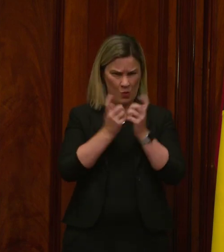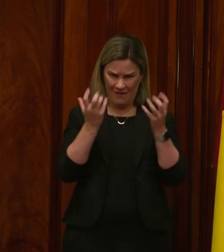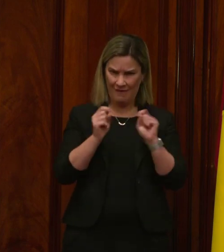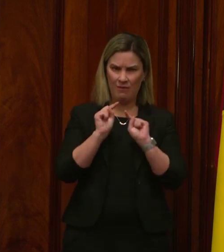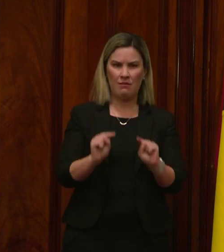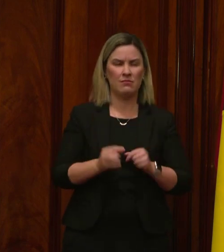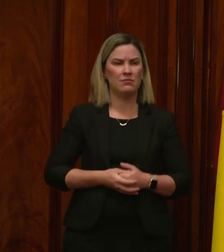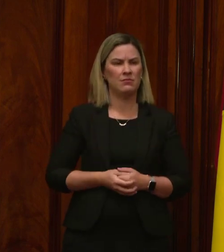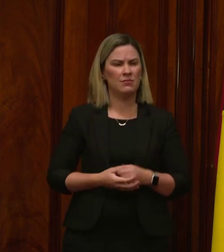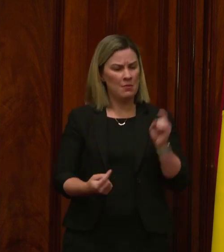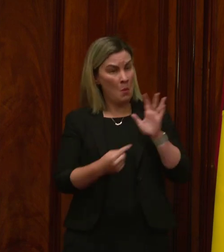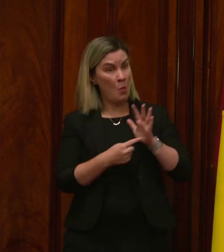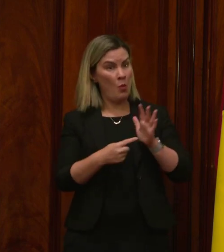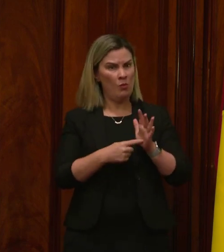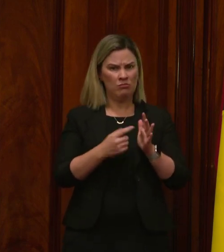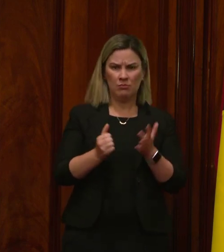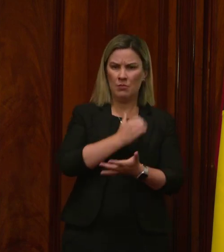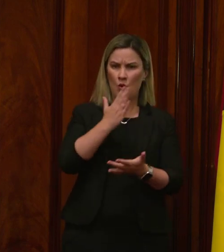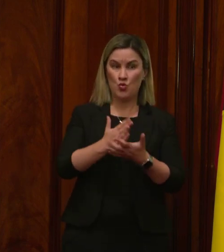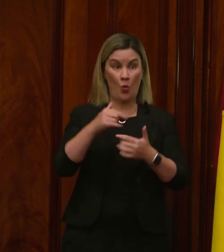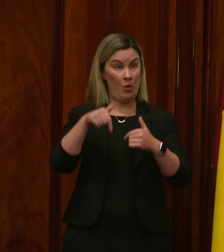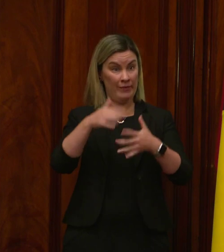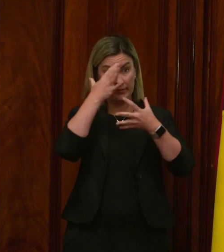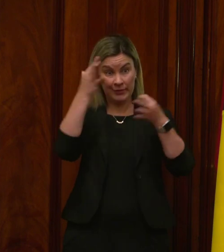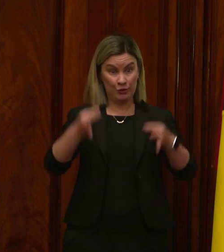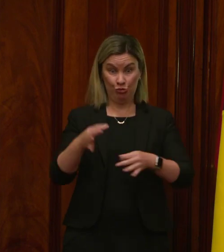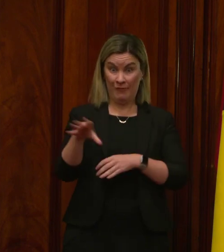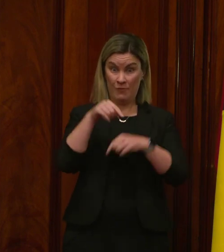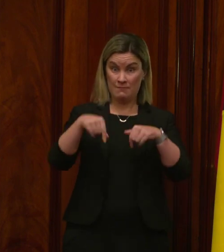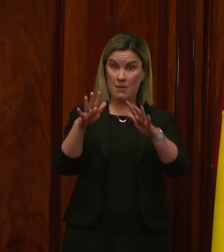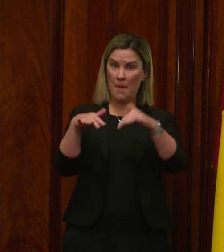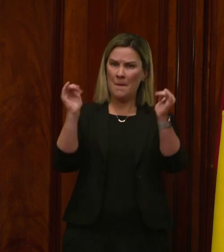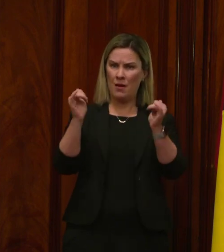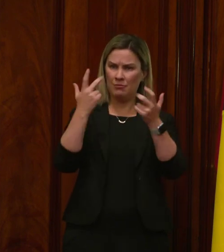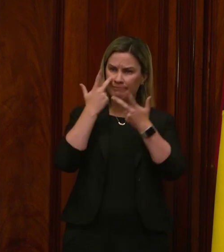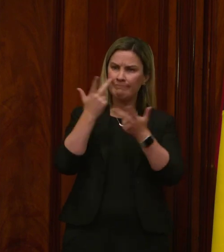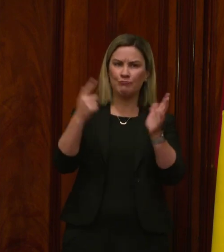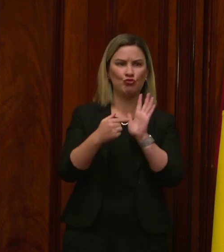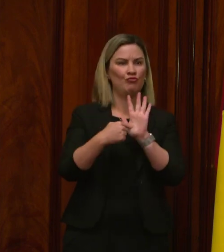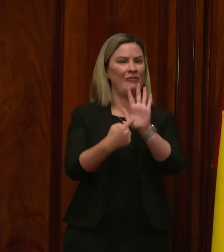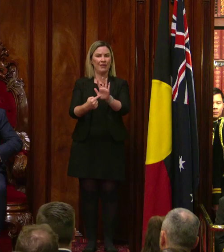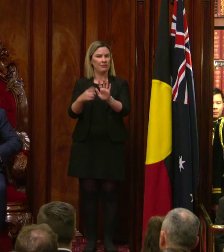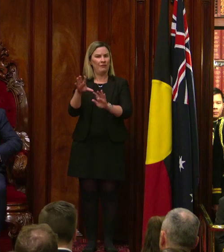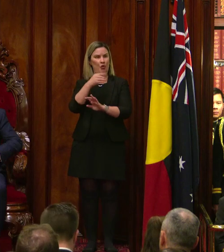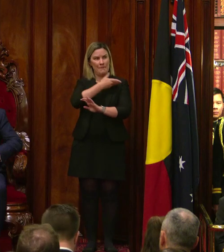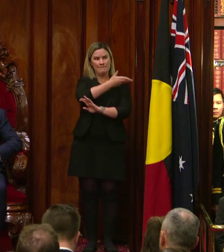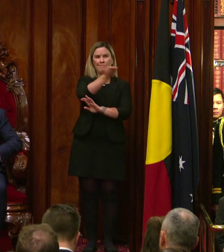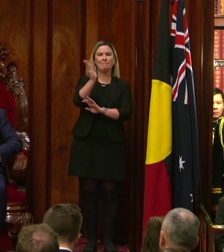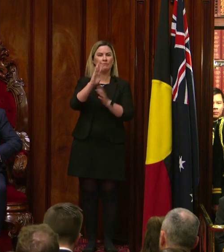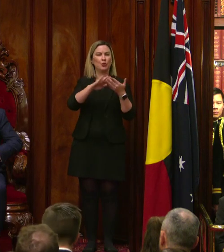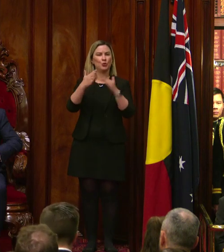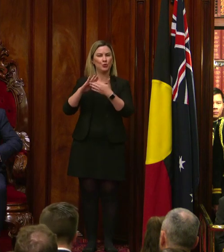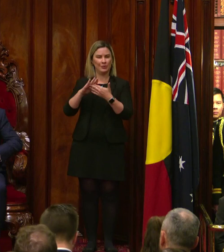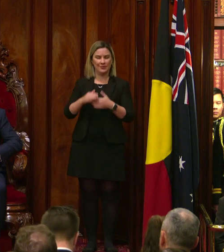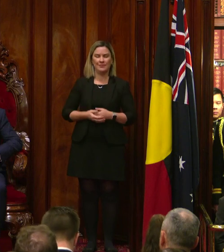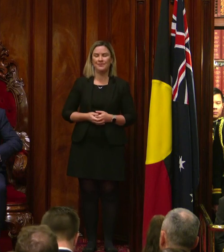crucial to ensure that decisions of this parliament reflect the people it represents. Today, it is my great pleasure